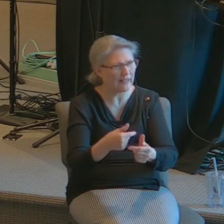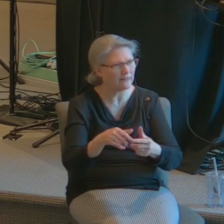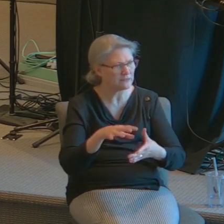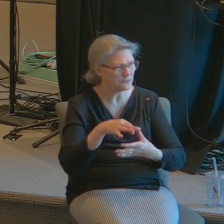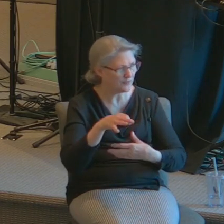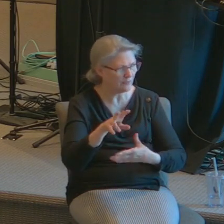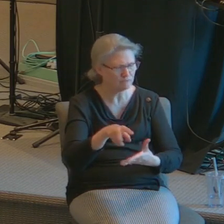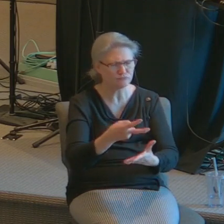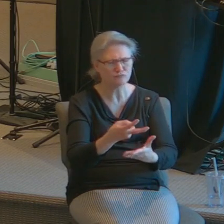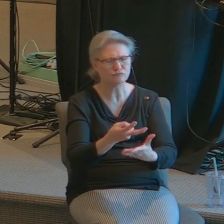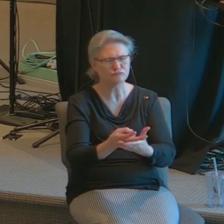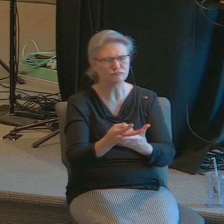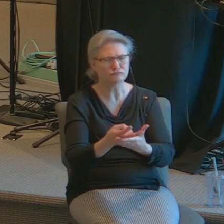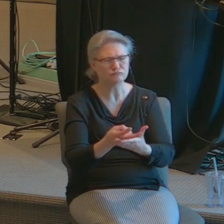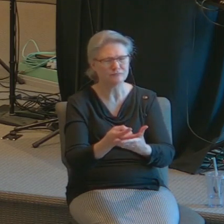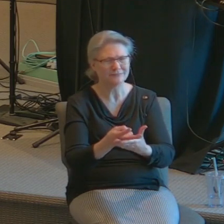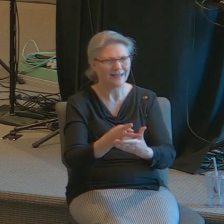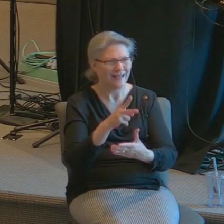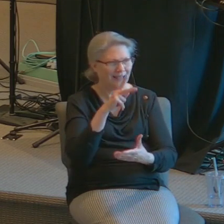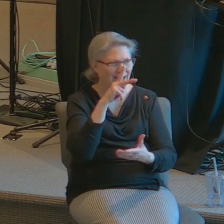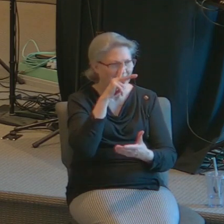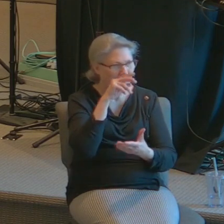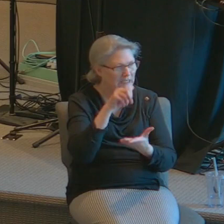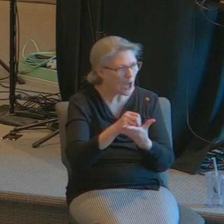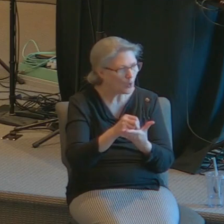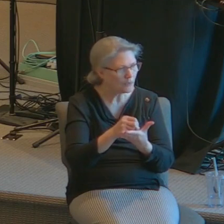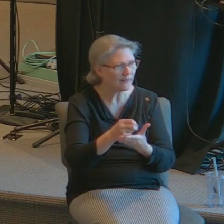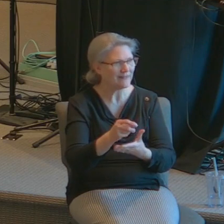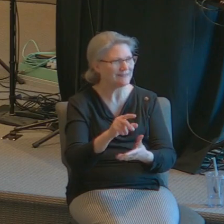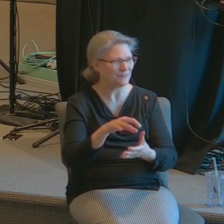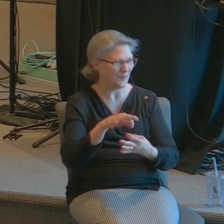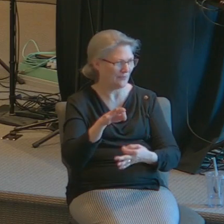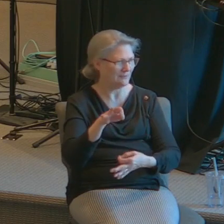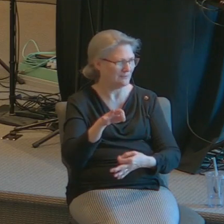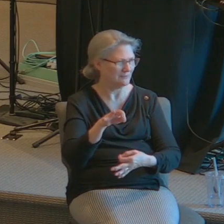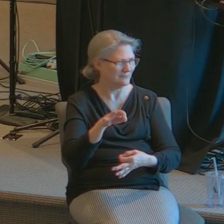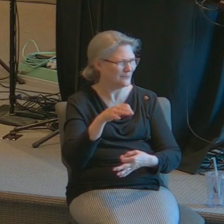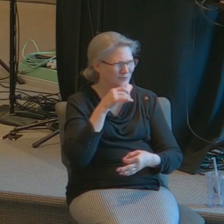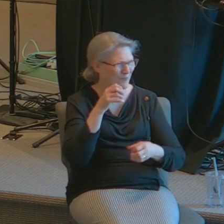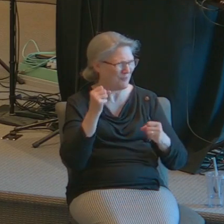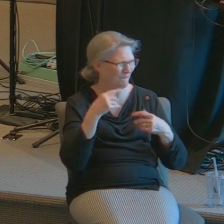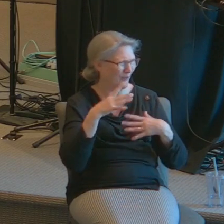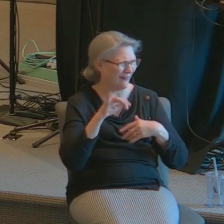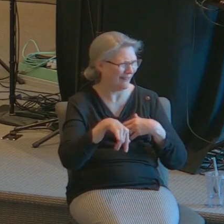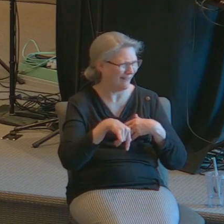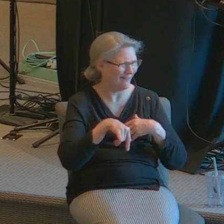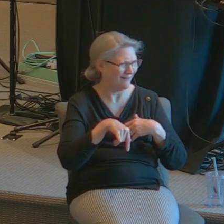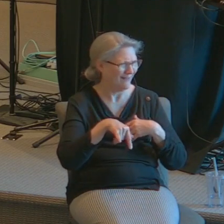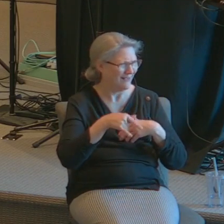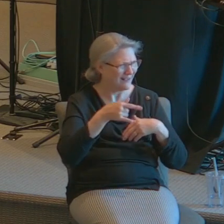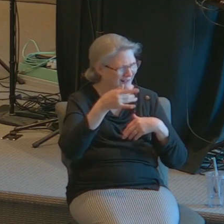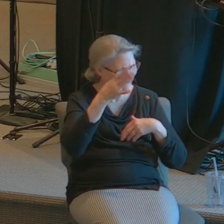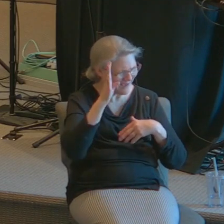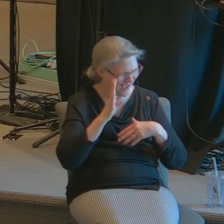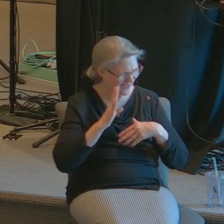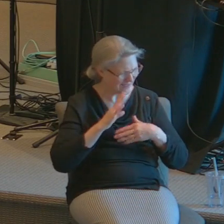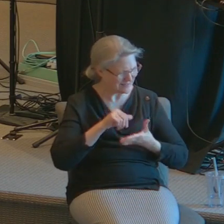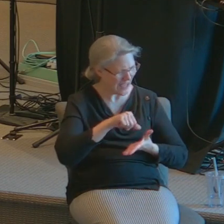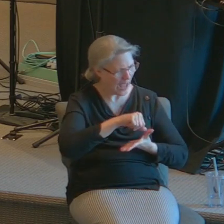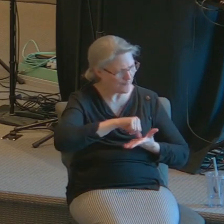don't be alarmed when somebody falls in the spirit God's doing an operation